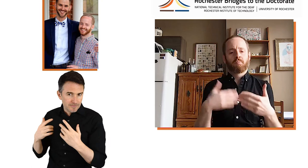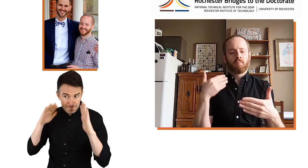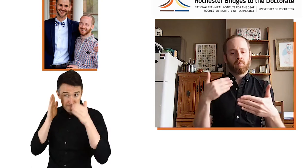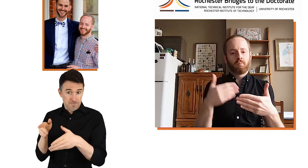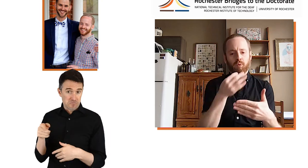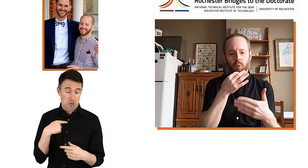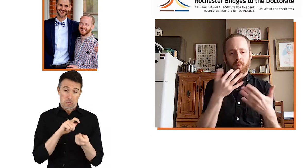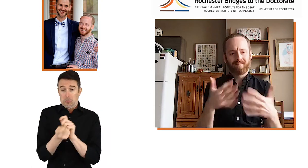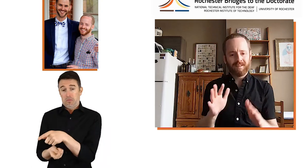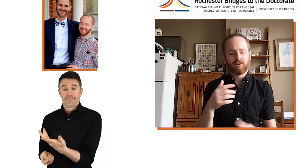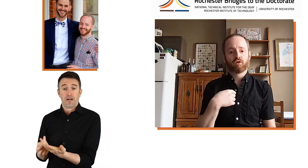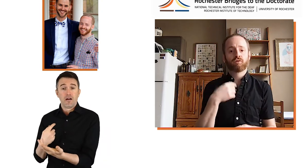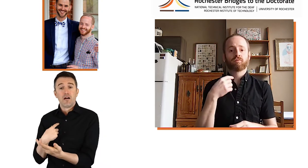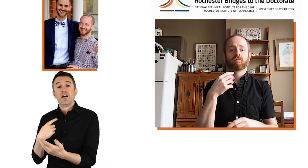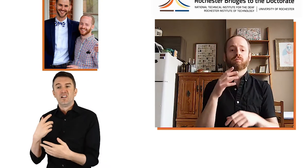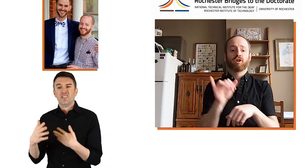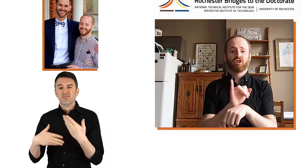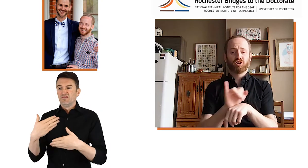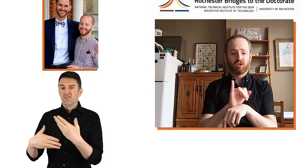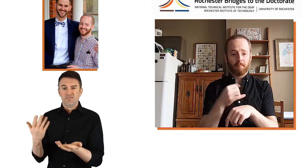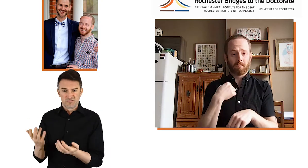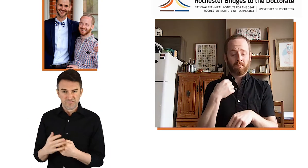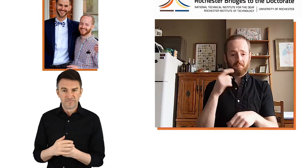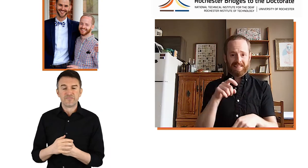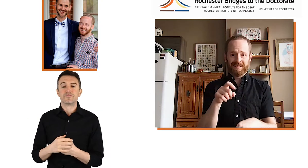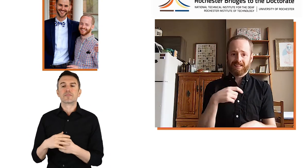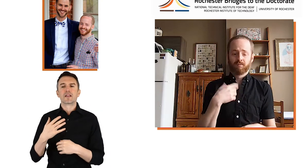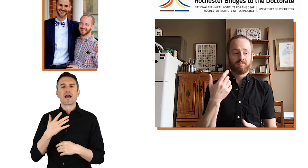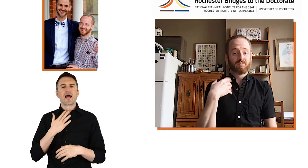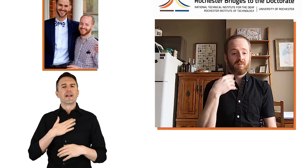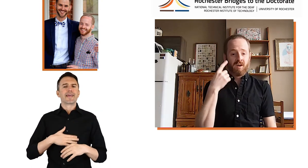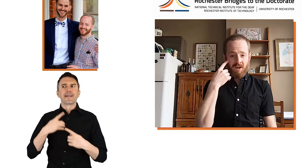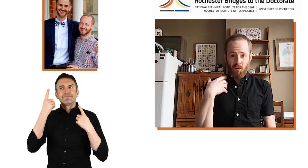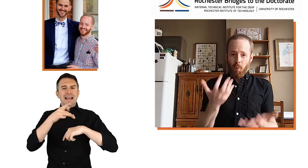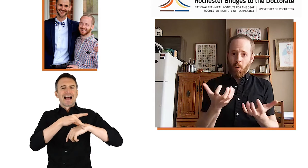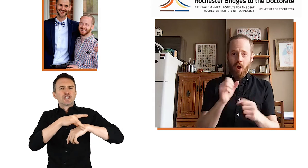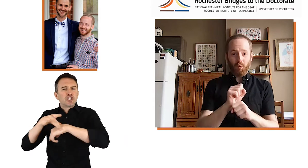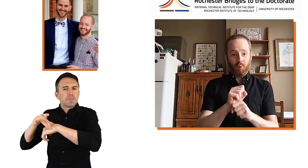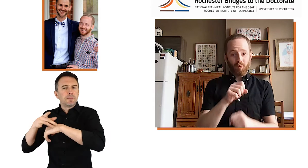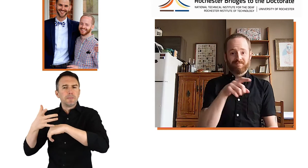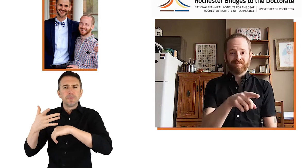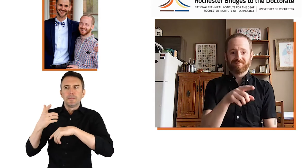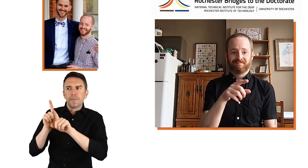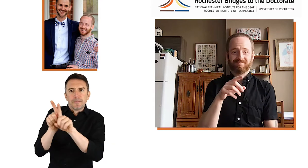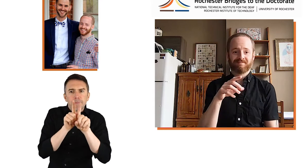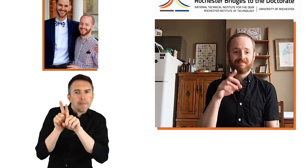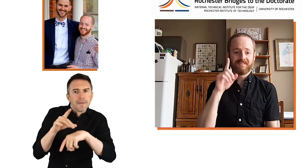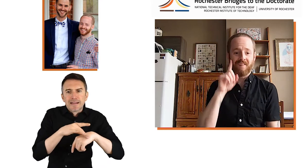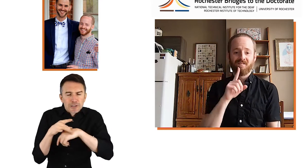So, I was getting closer to finishing that degree and needed an internship.